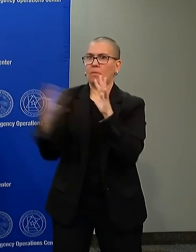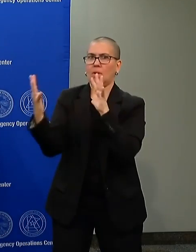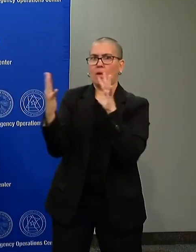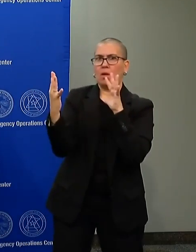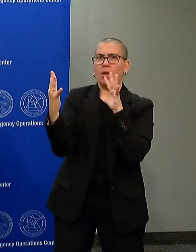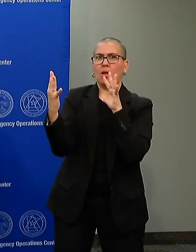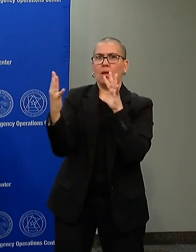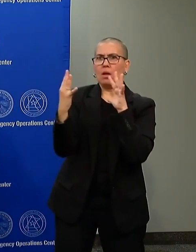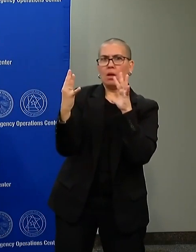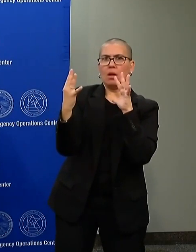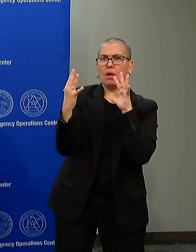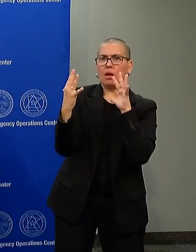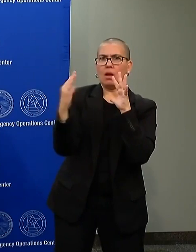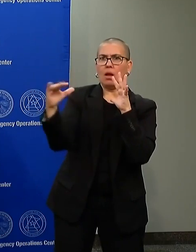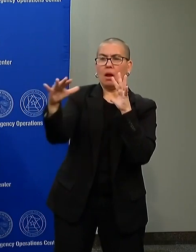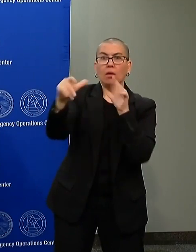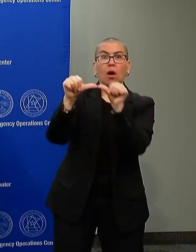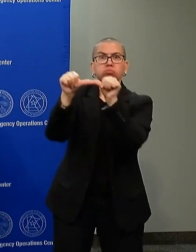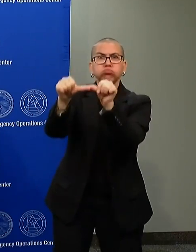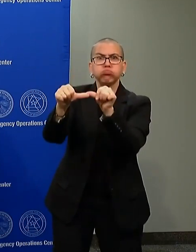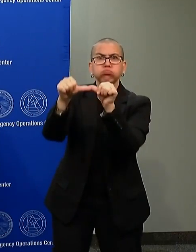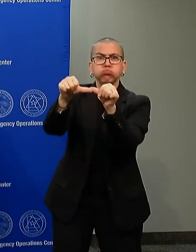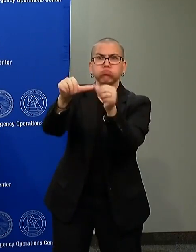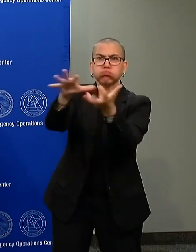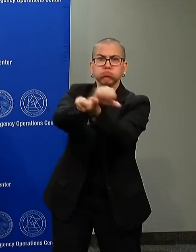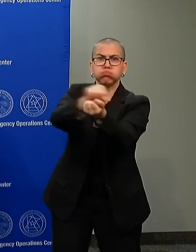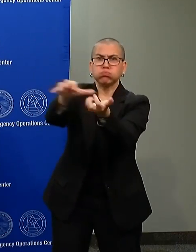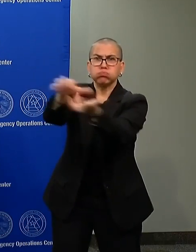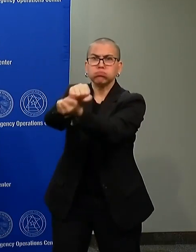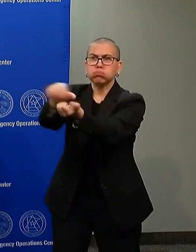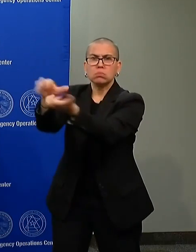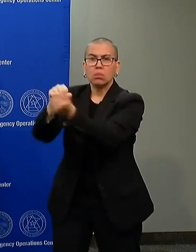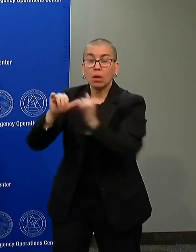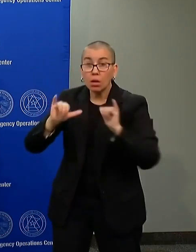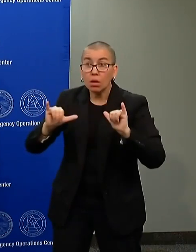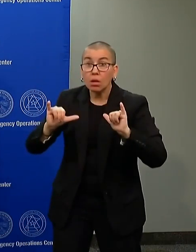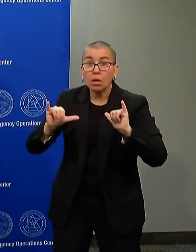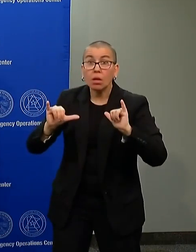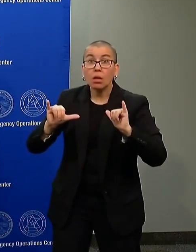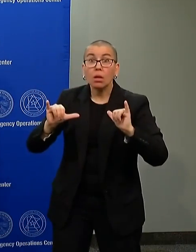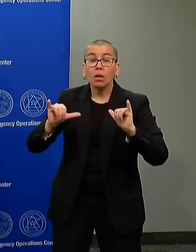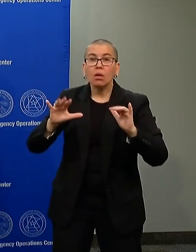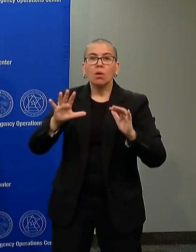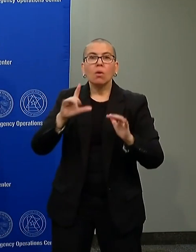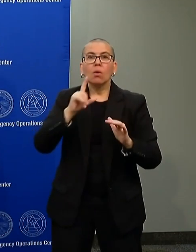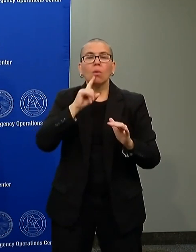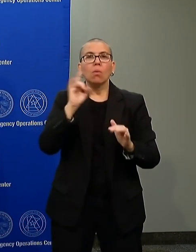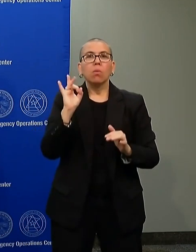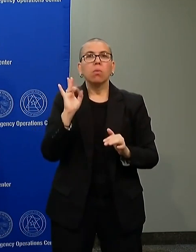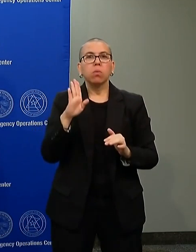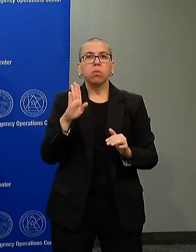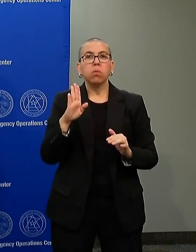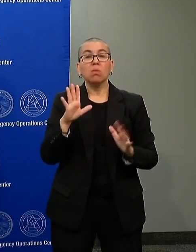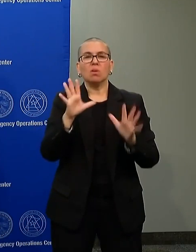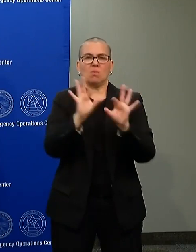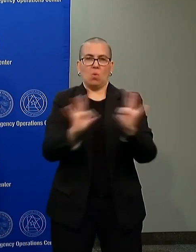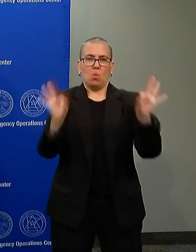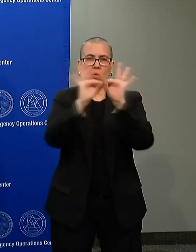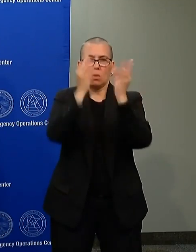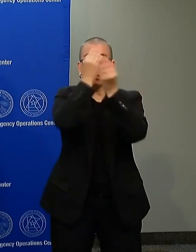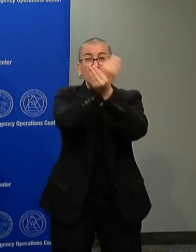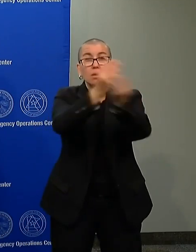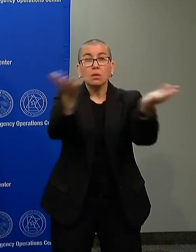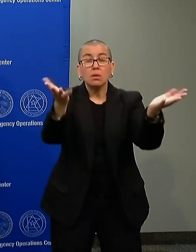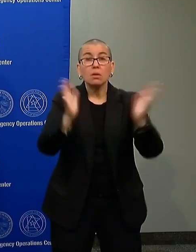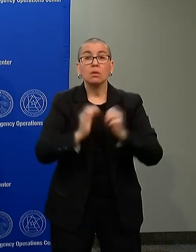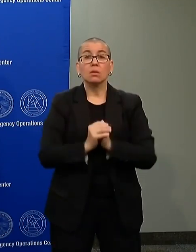you don't have to do that. And it makes it very, very difficult. And I think it's important to note too that this call